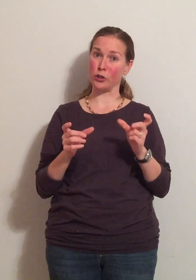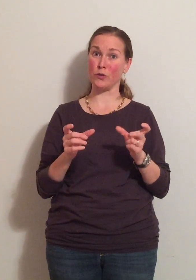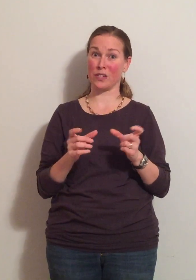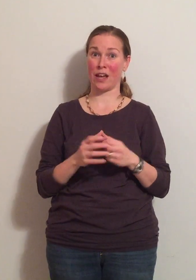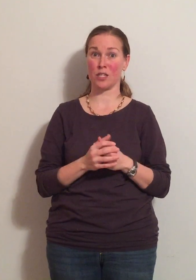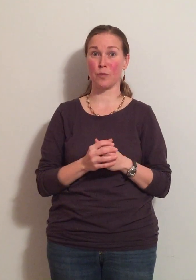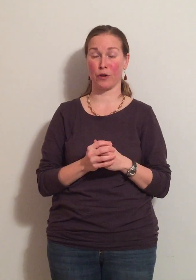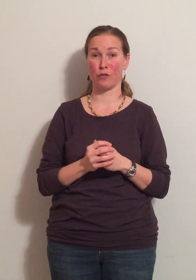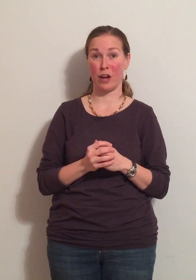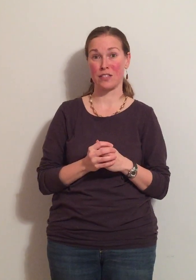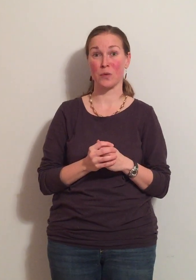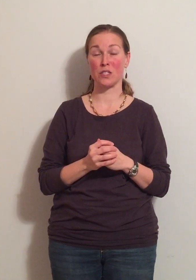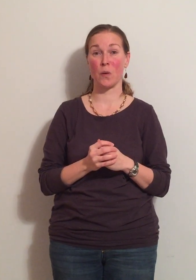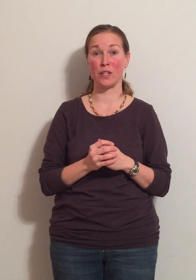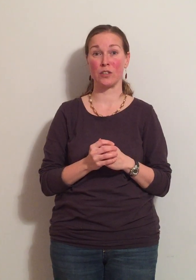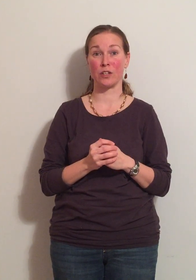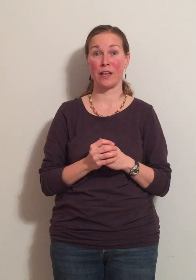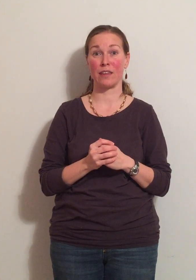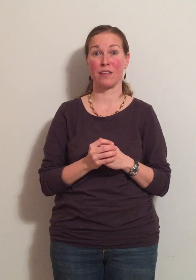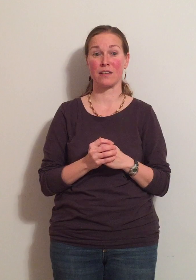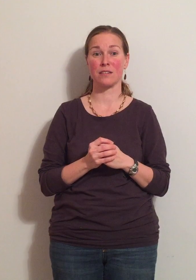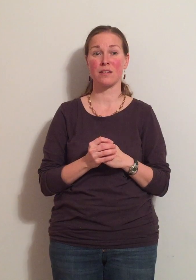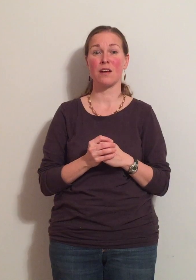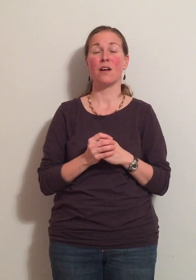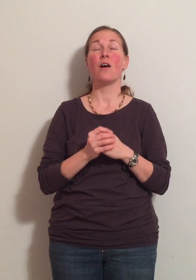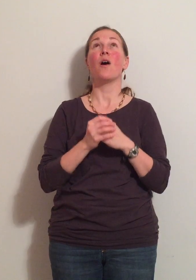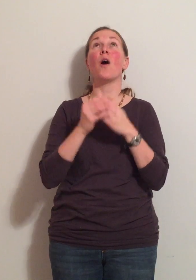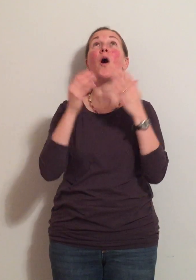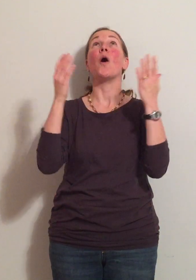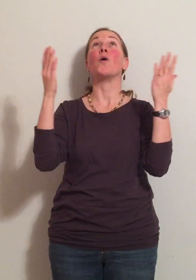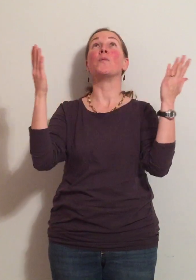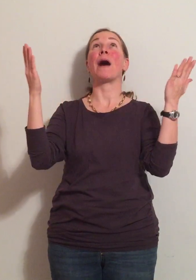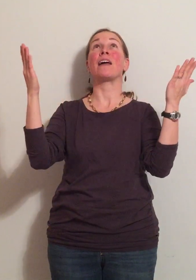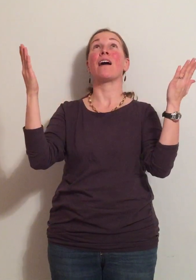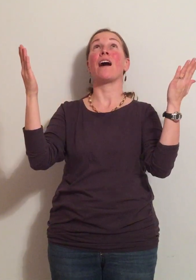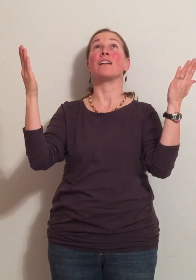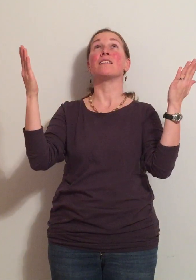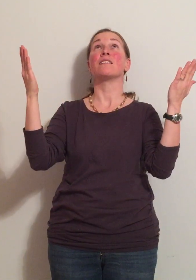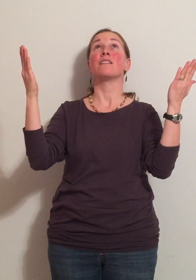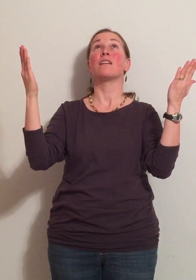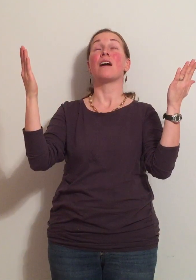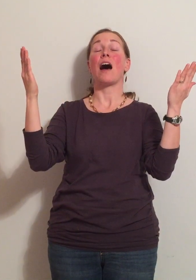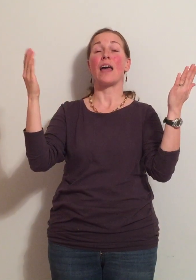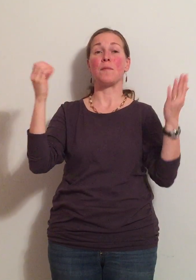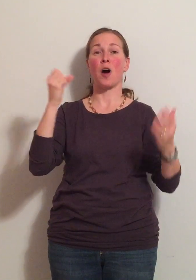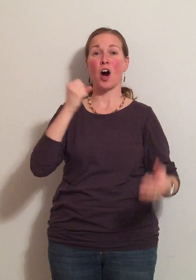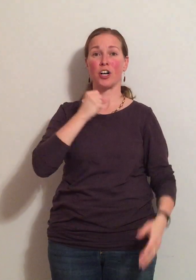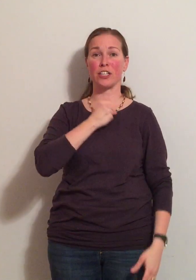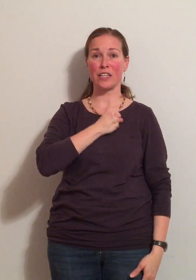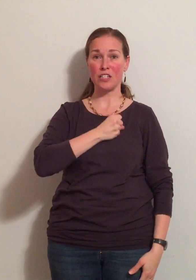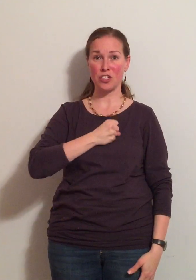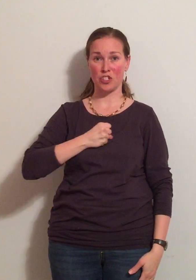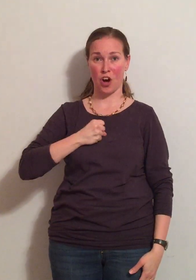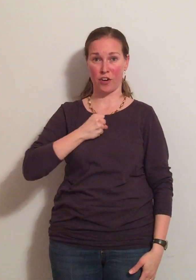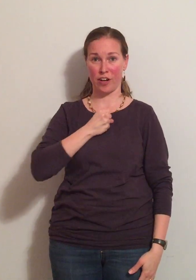or two signs per phrase. So it's going to look like this. Oh my God, I am heartily sorry.